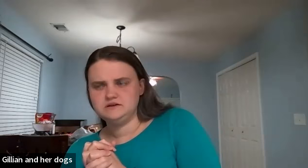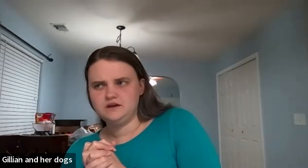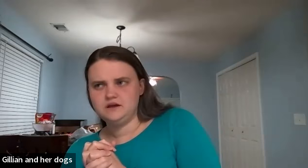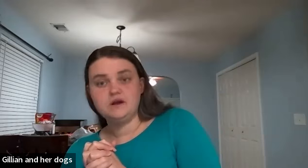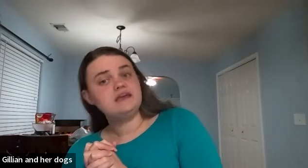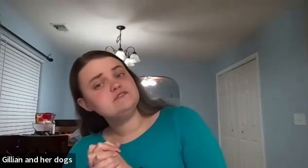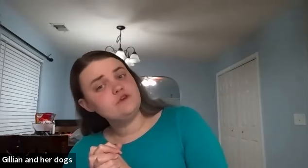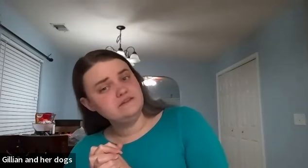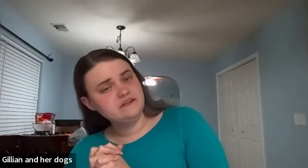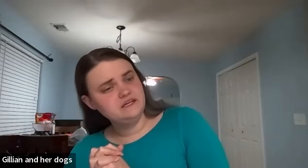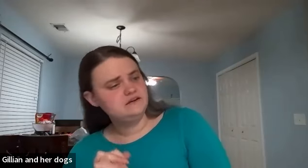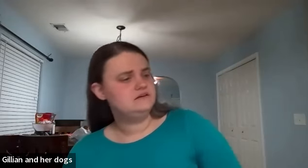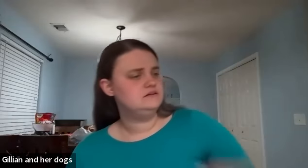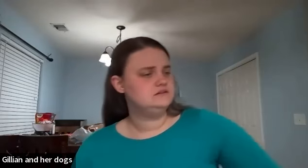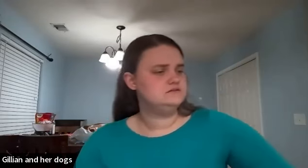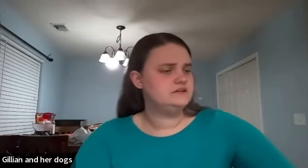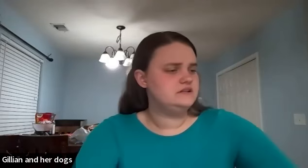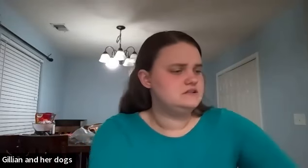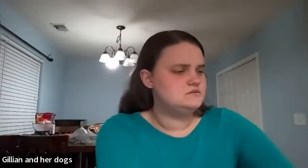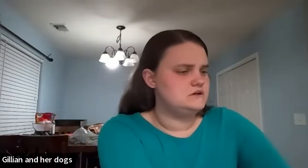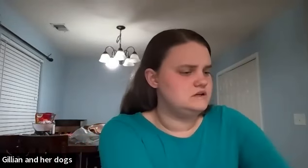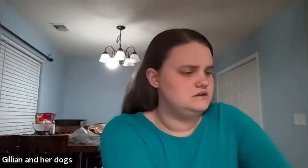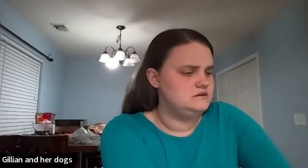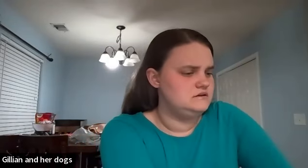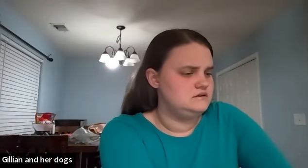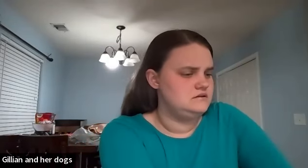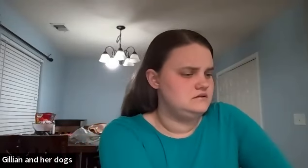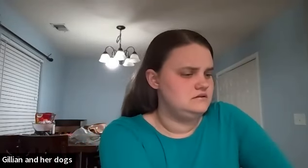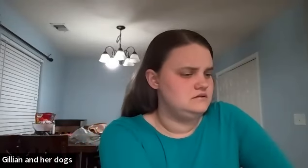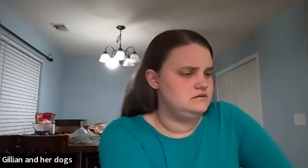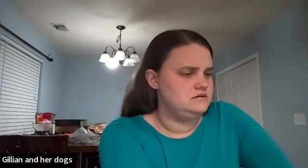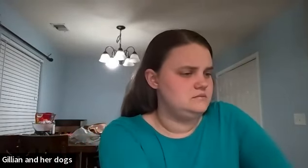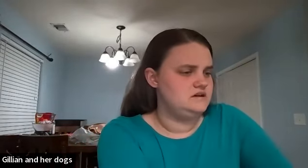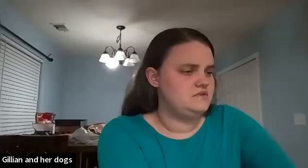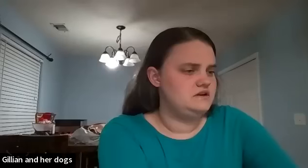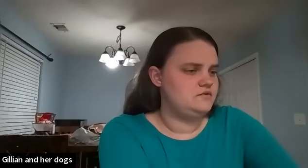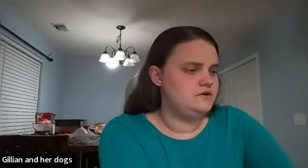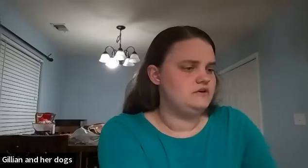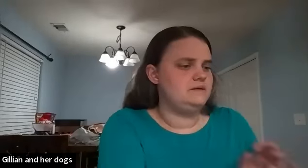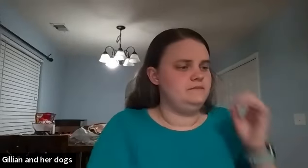um i guess friendly friendly is one type that in before i forget it